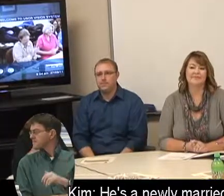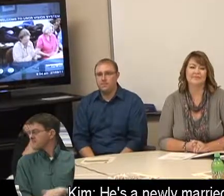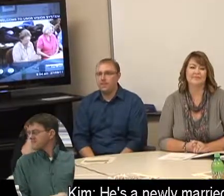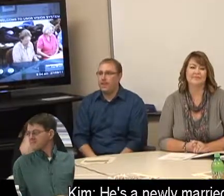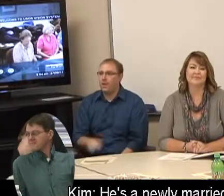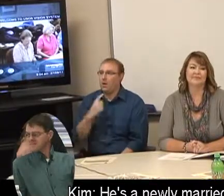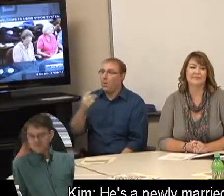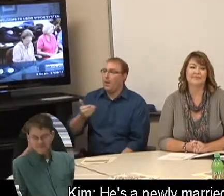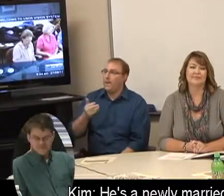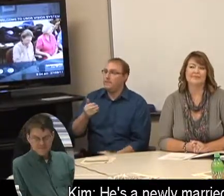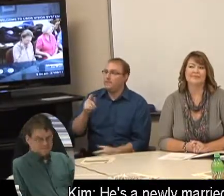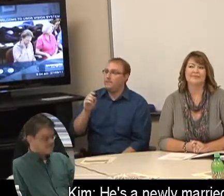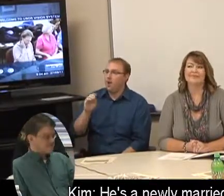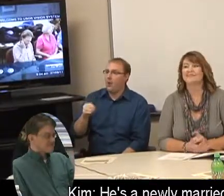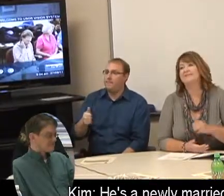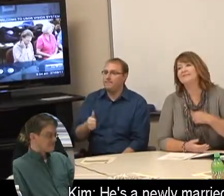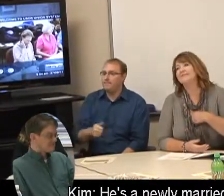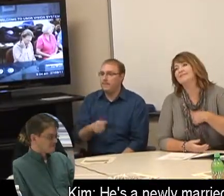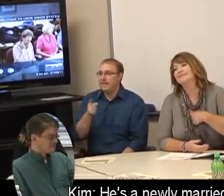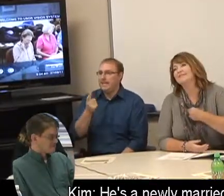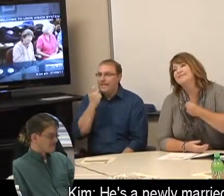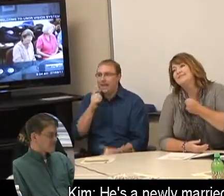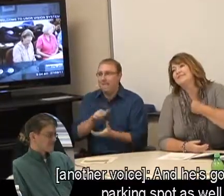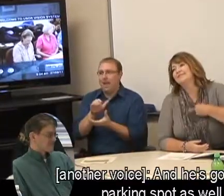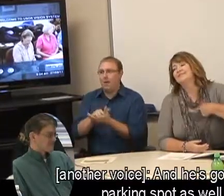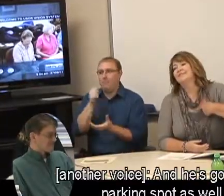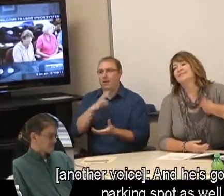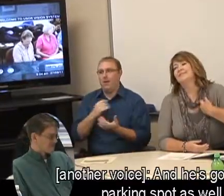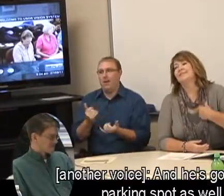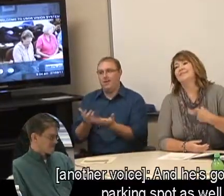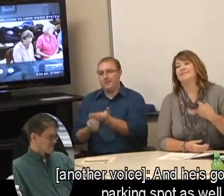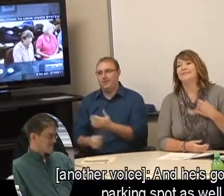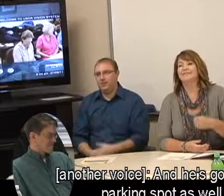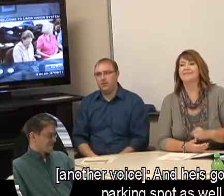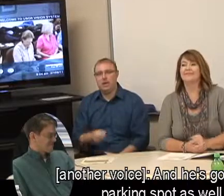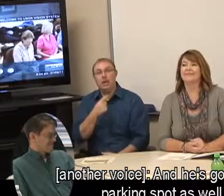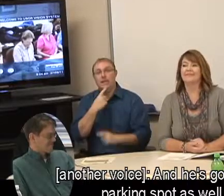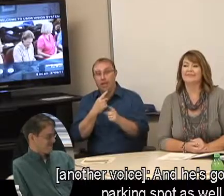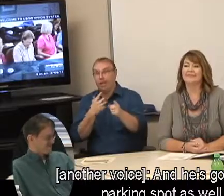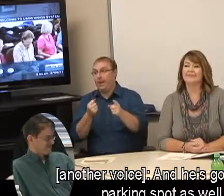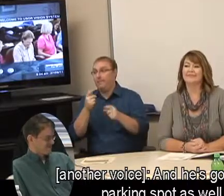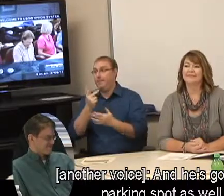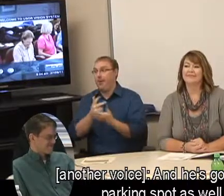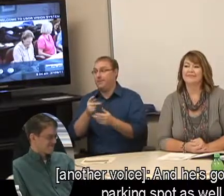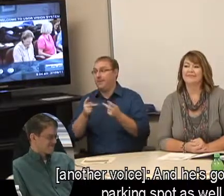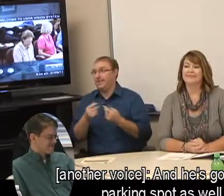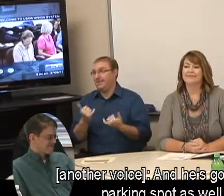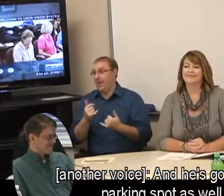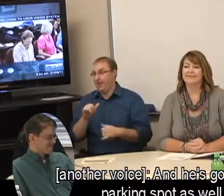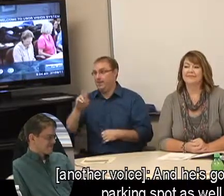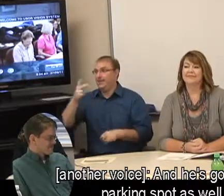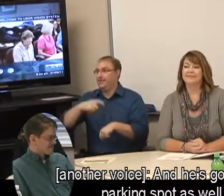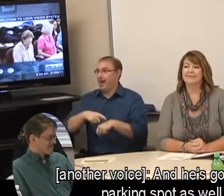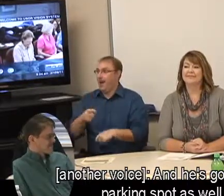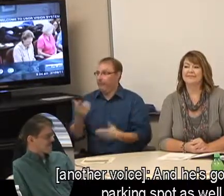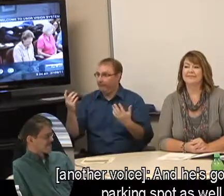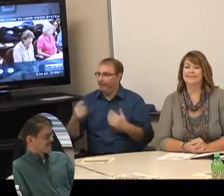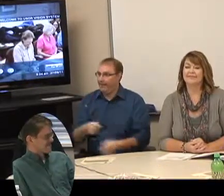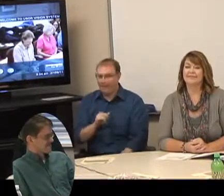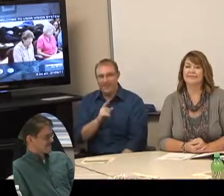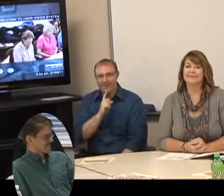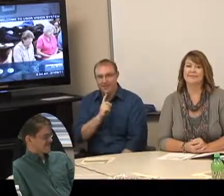Welcome back, Tom, by the way. you. He's a newly married man. He's a parking spot as well. Yeah. Yeah. know. Really.